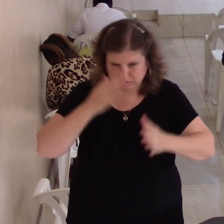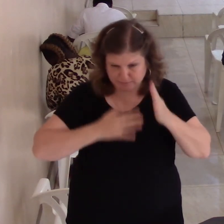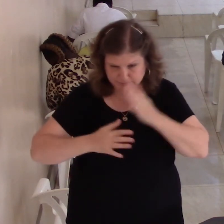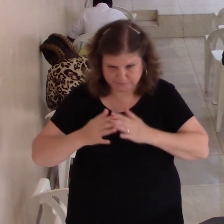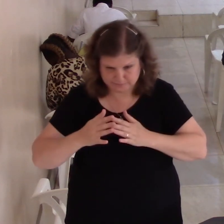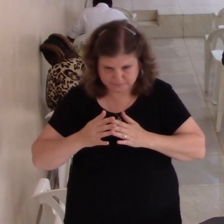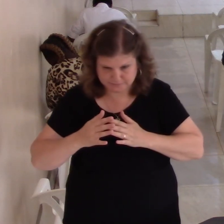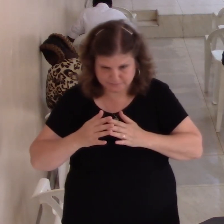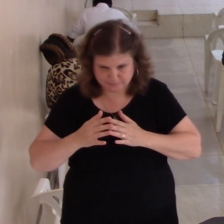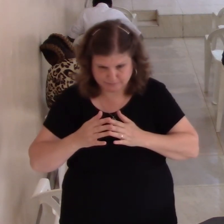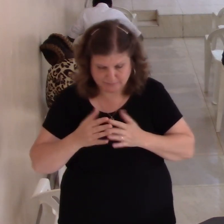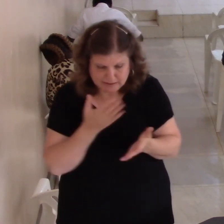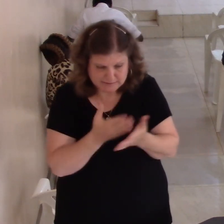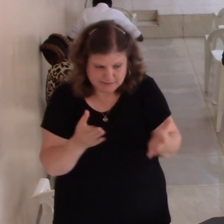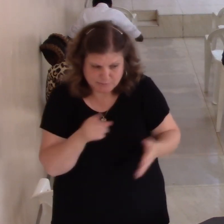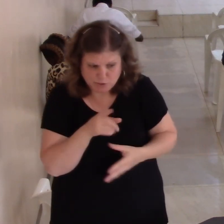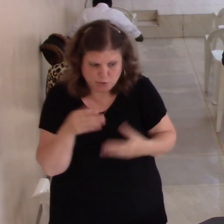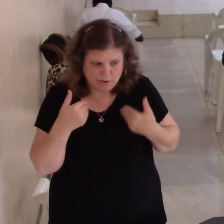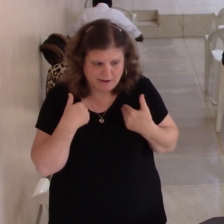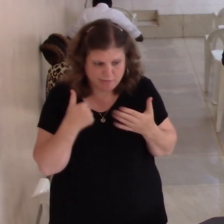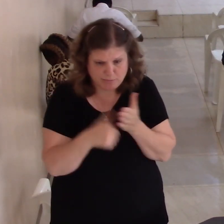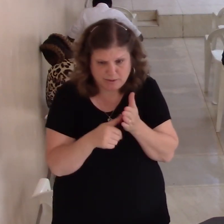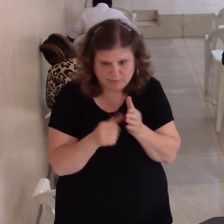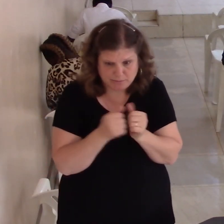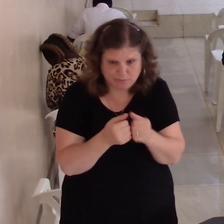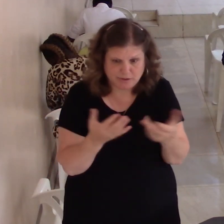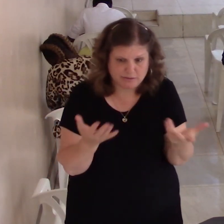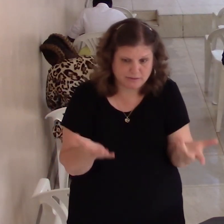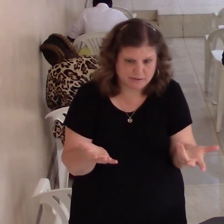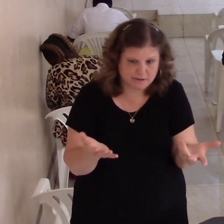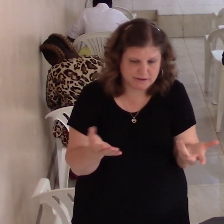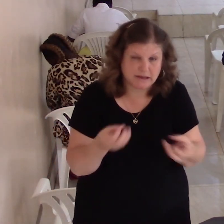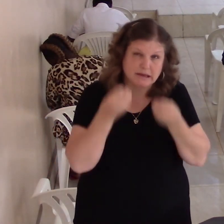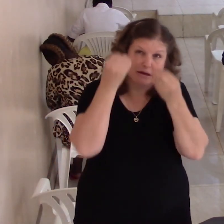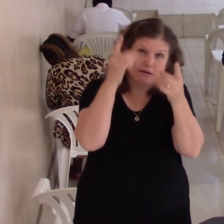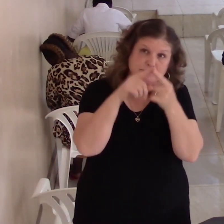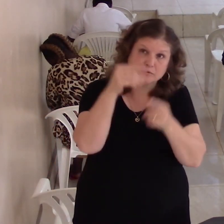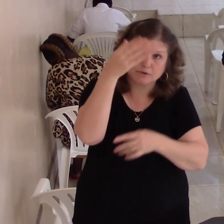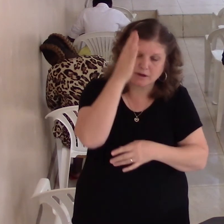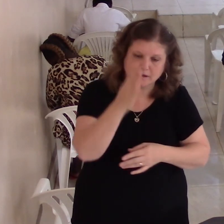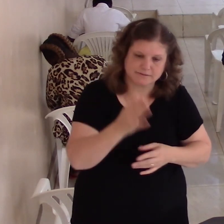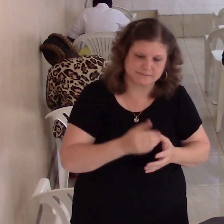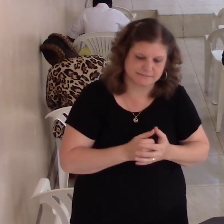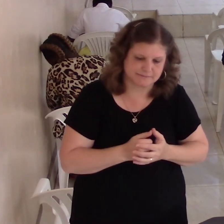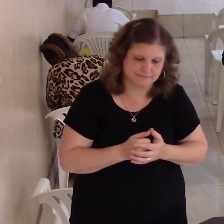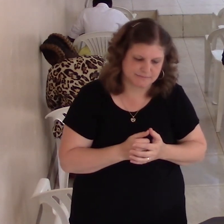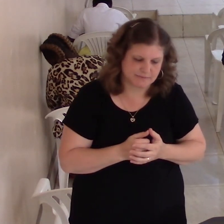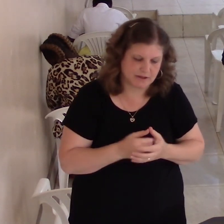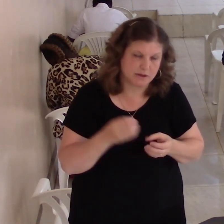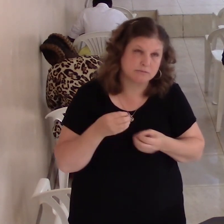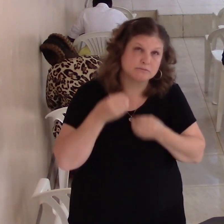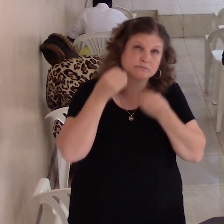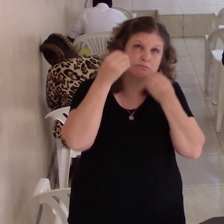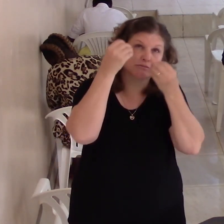is there something you're struggling with give that to me passing all your care upon every care